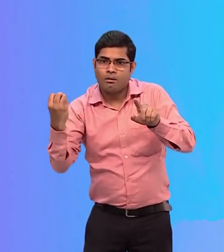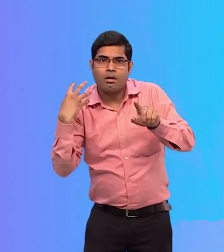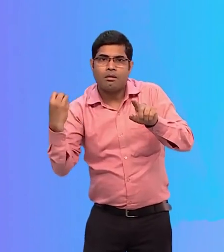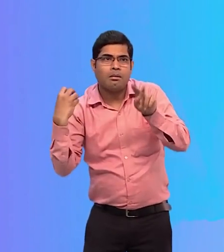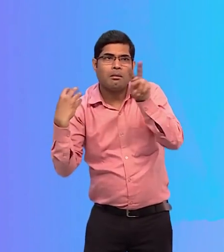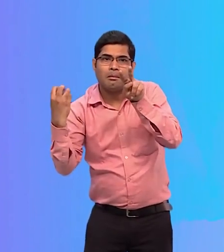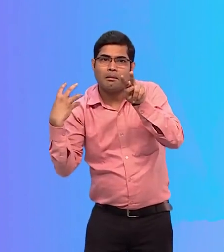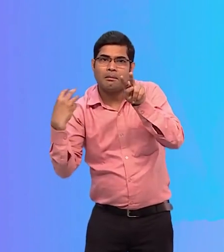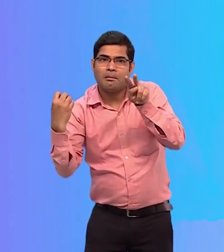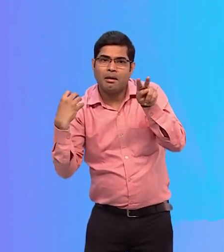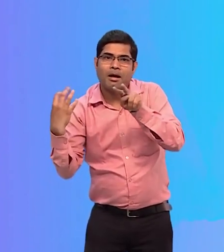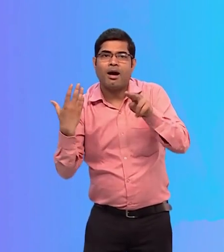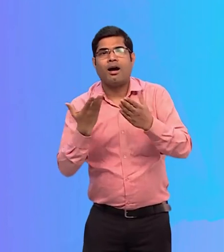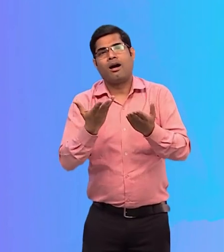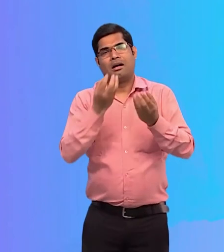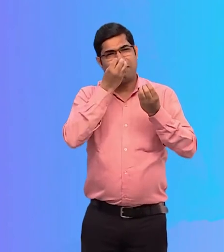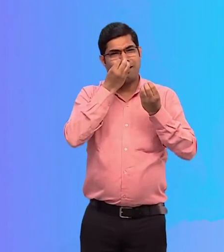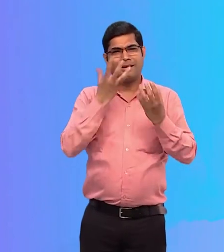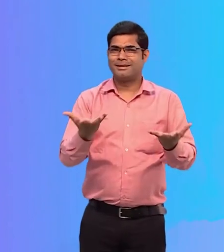Which read out what is written on the screen.